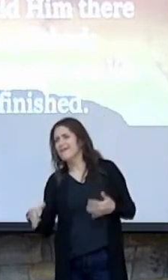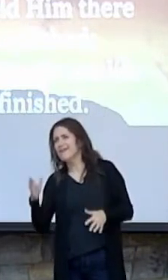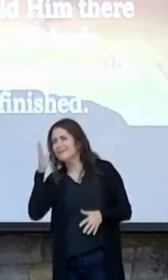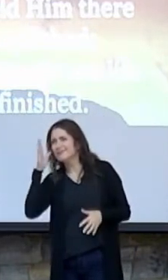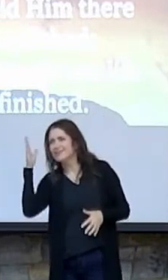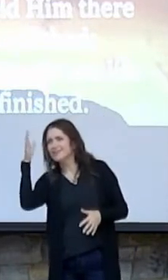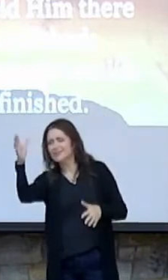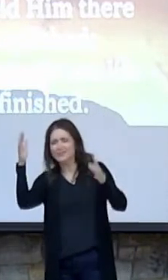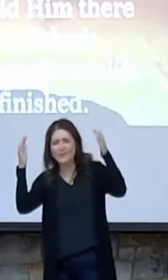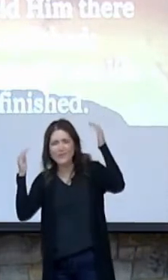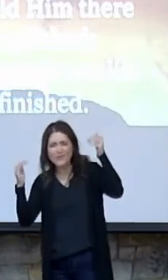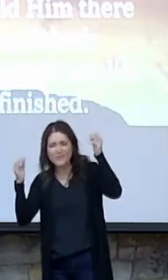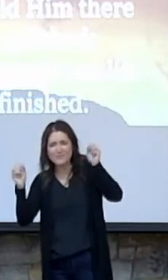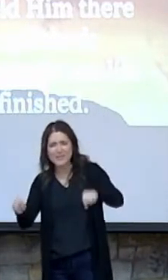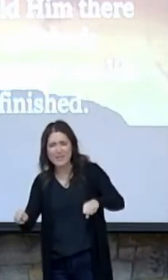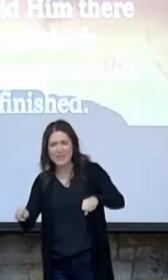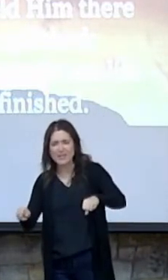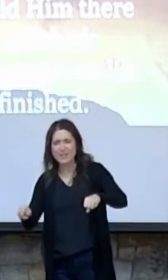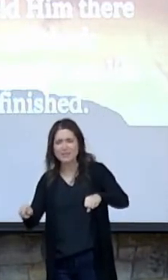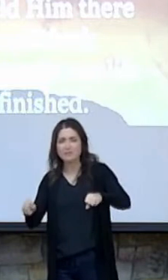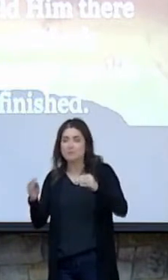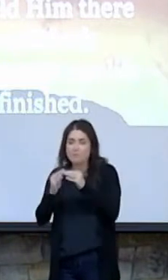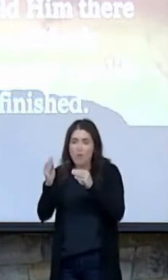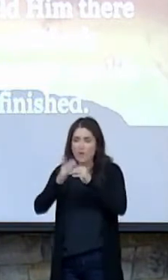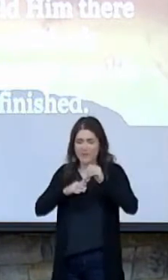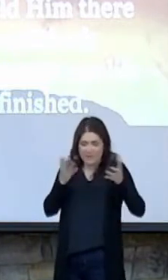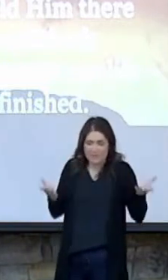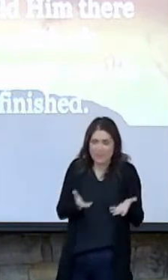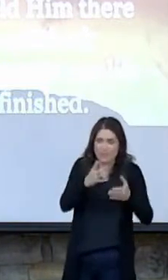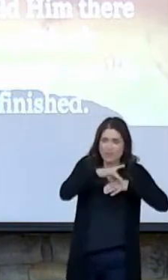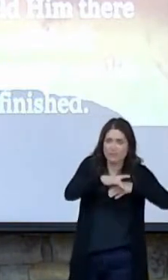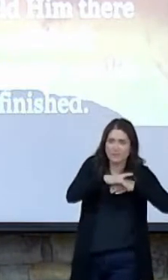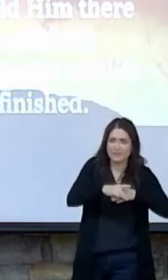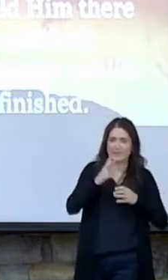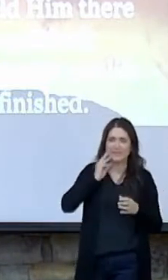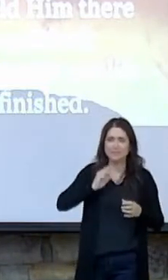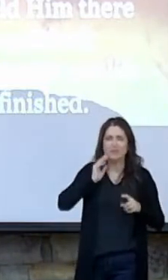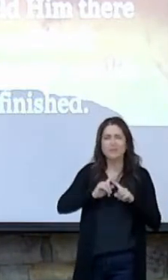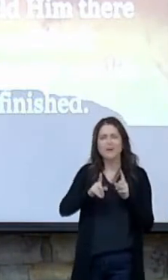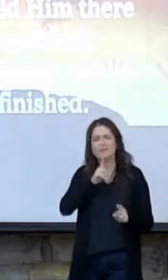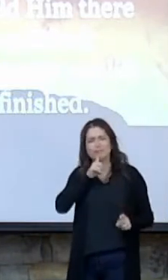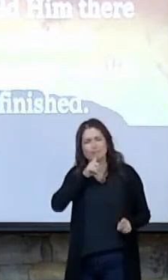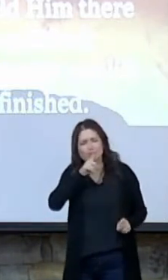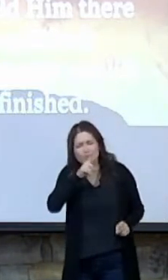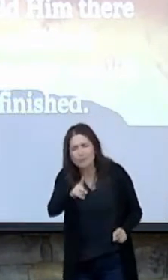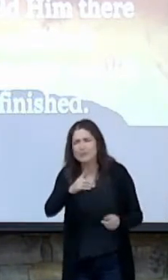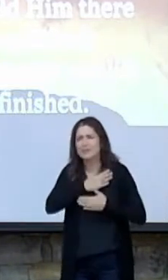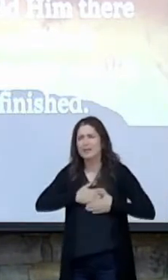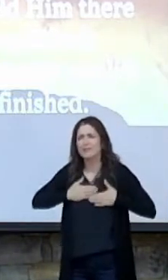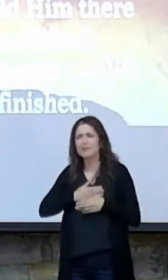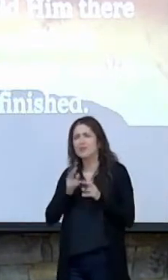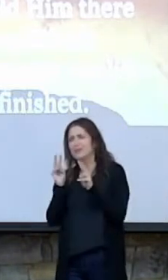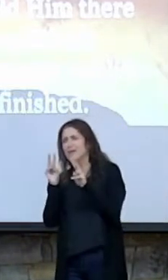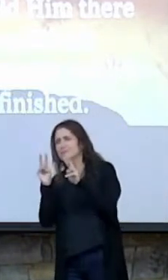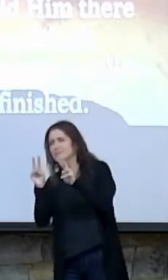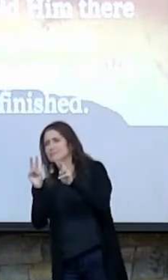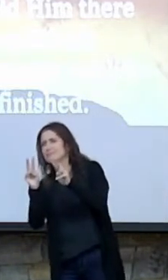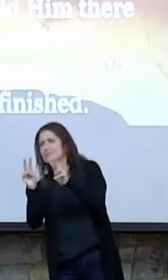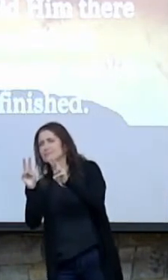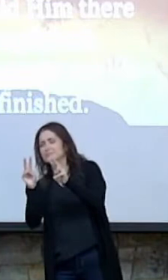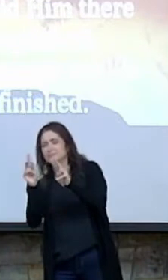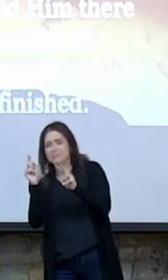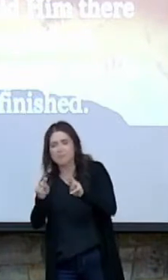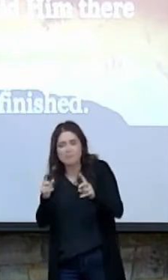beyond what we experience here. But in order for us to truly appreciate that, we have to look at the cross